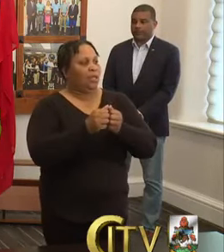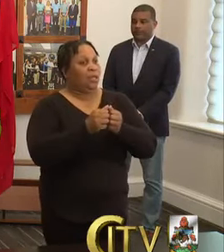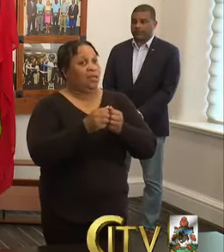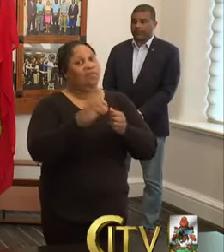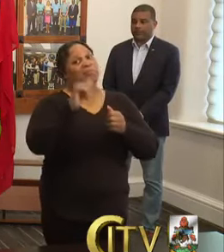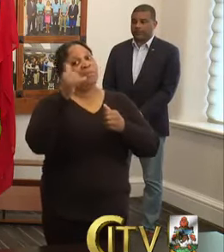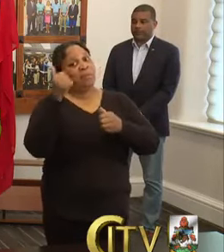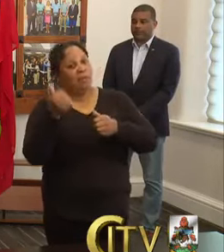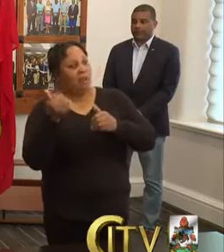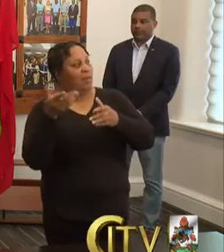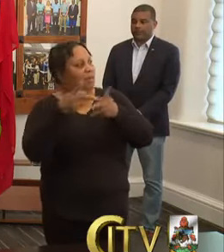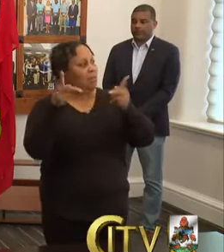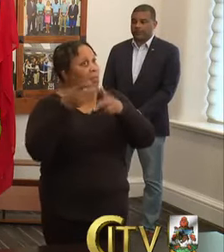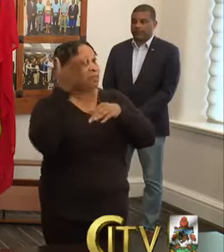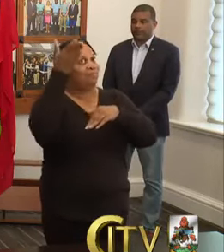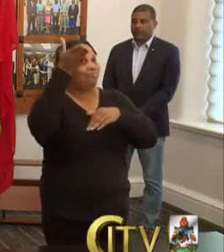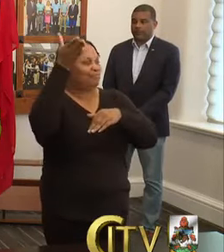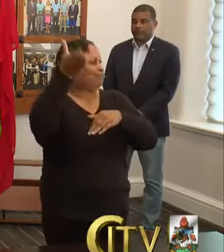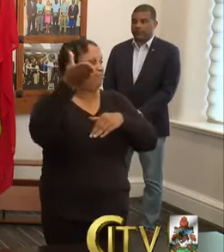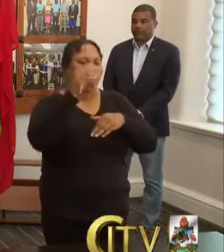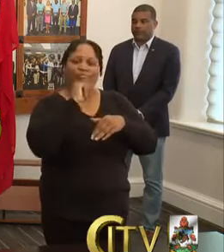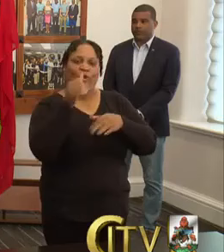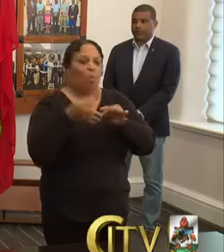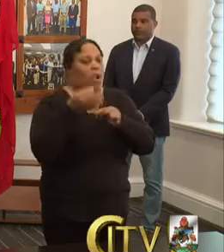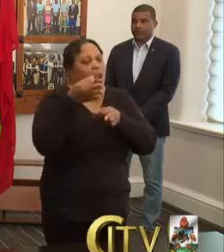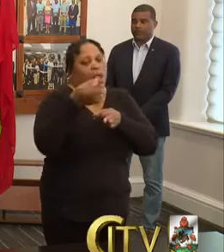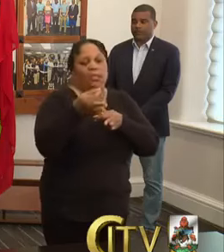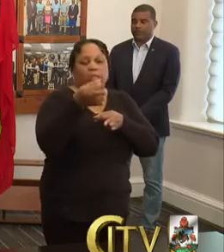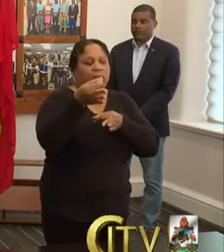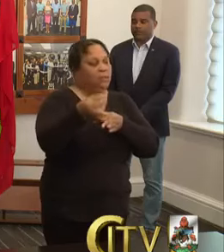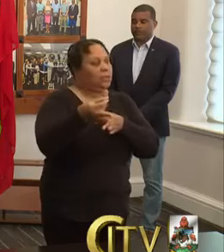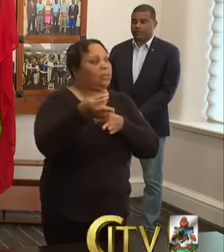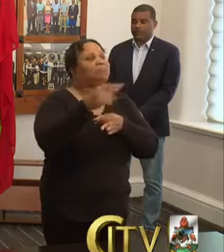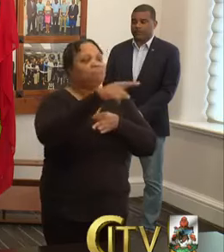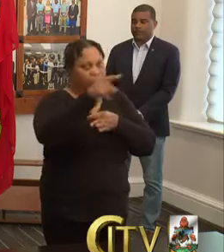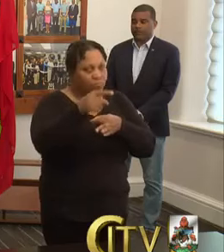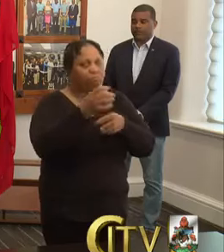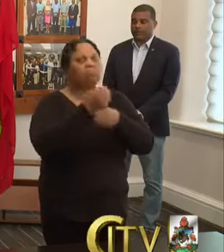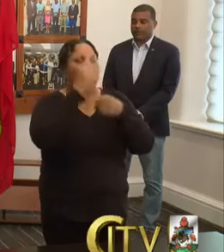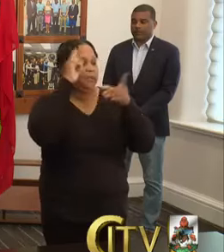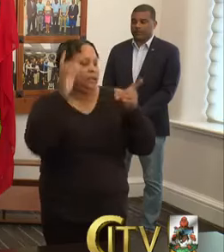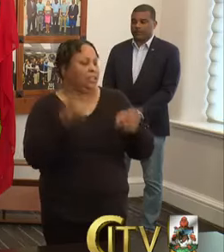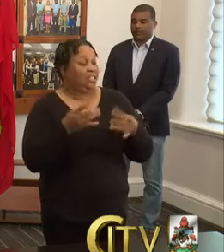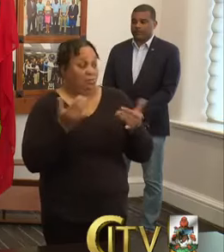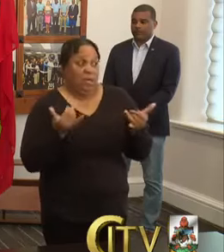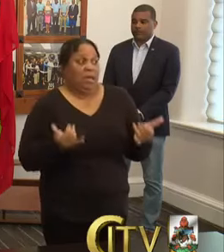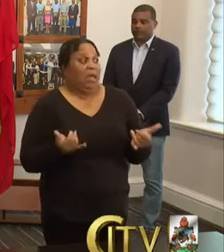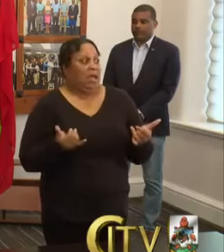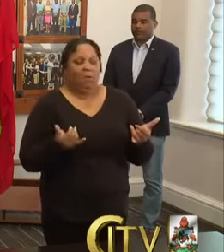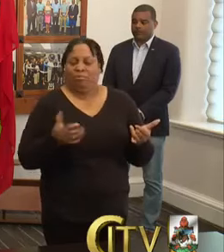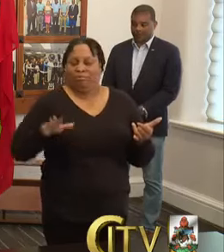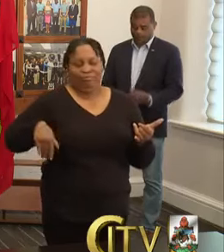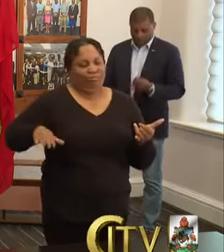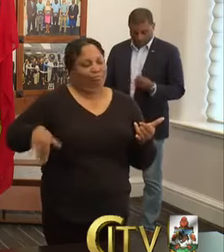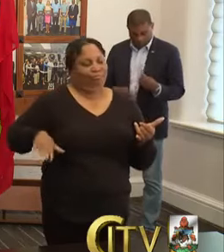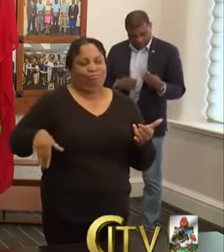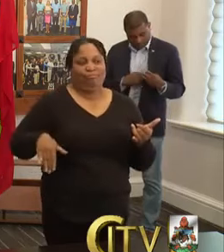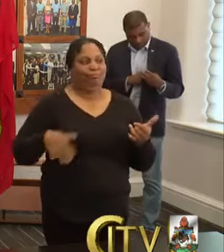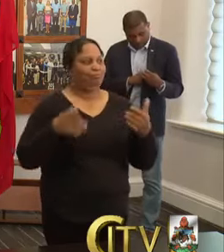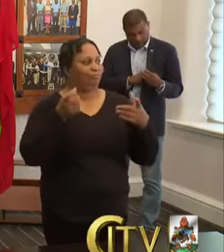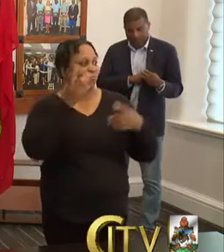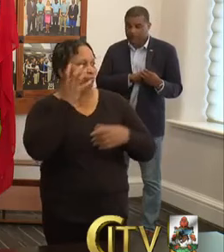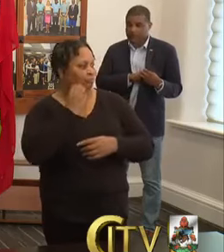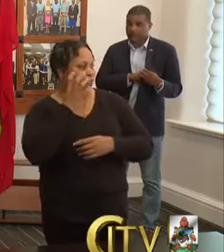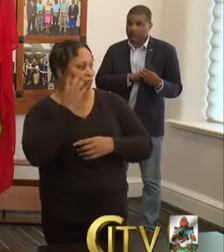place, an instance where it gets further, we will not hesitate to make, uh, those particular decisions. But right now we are not there right now. We